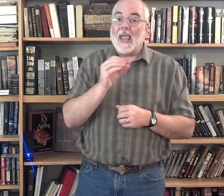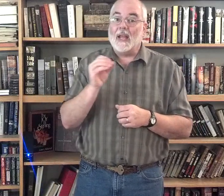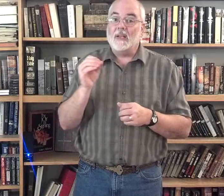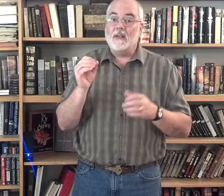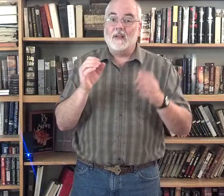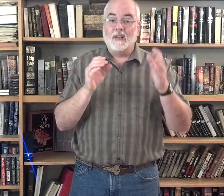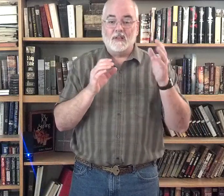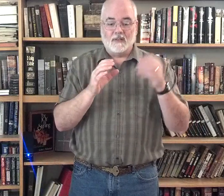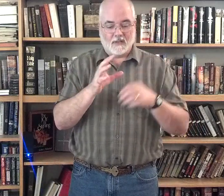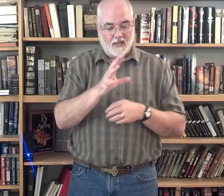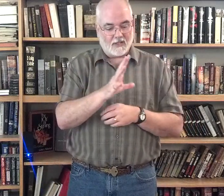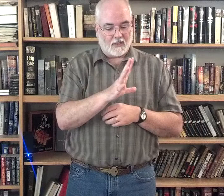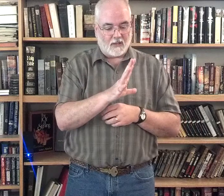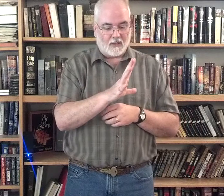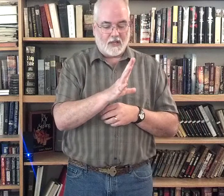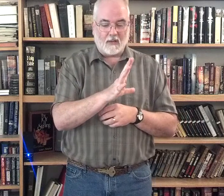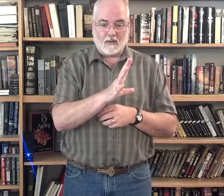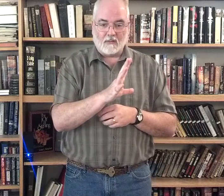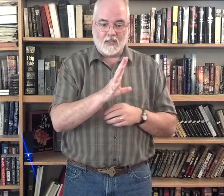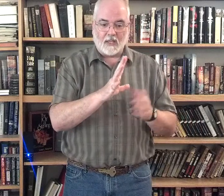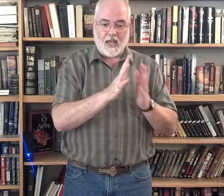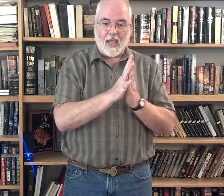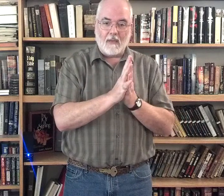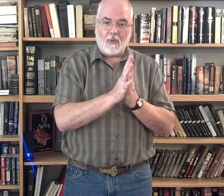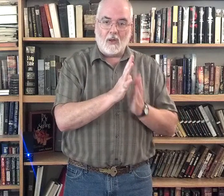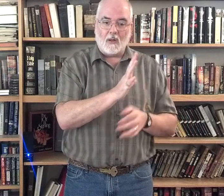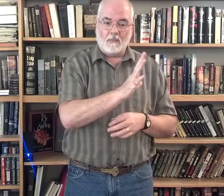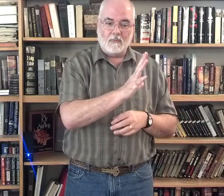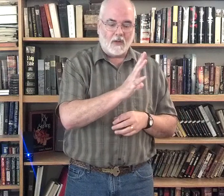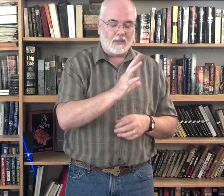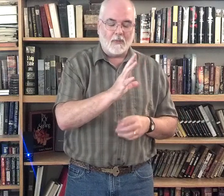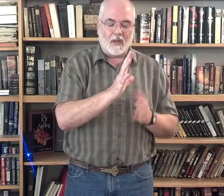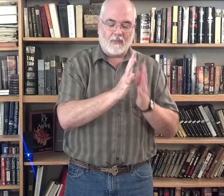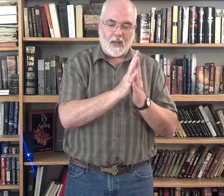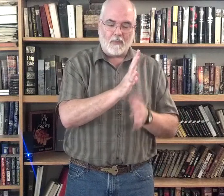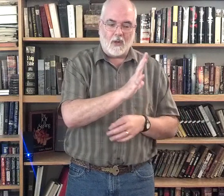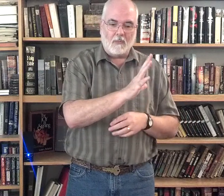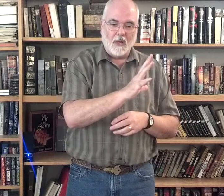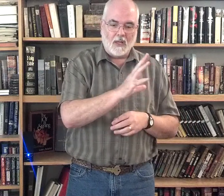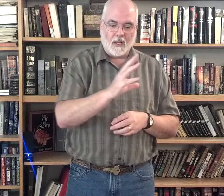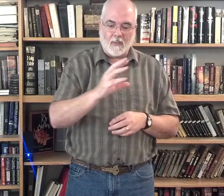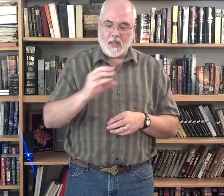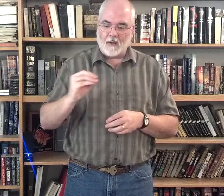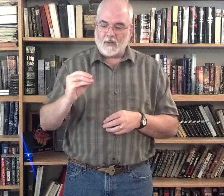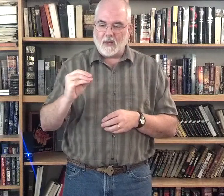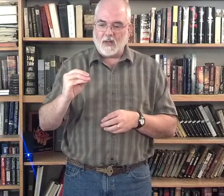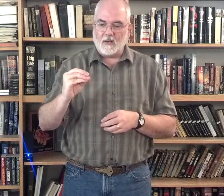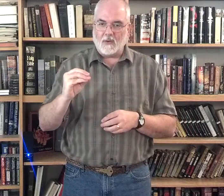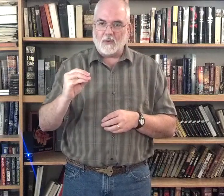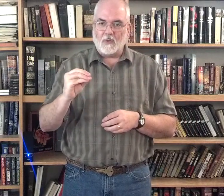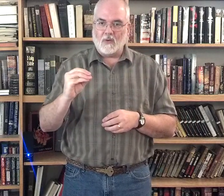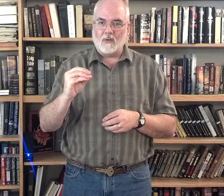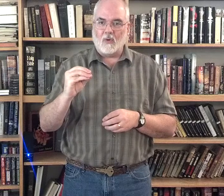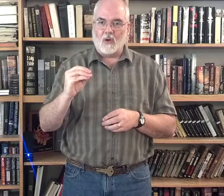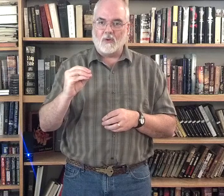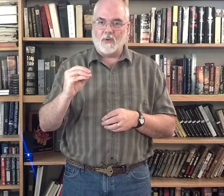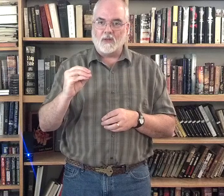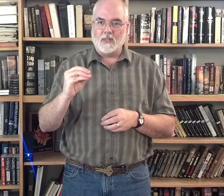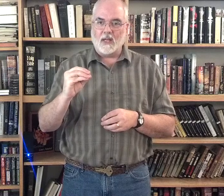And, that's an A palm, excuse me, a flat palm, coming out into all your fingers together.